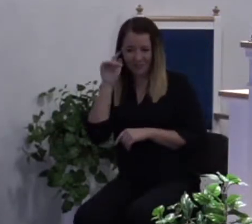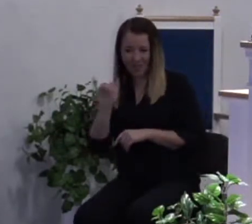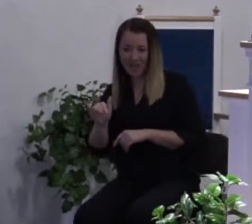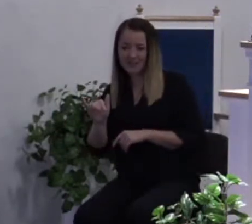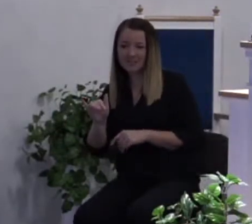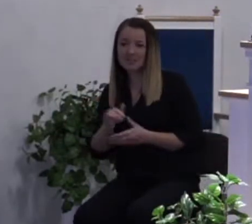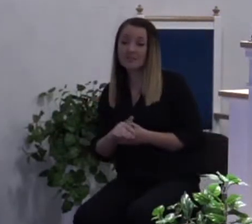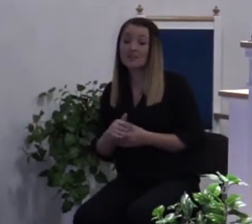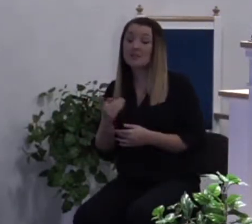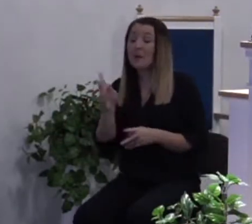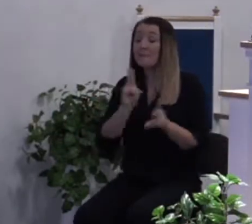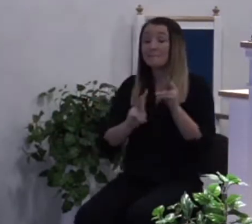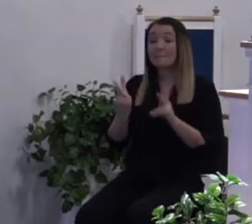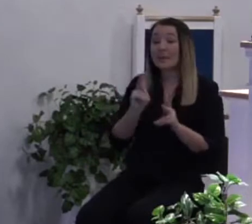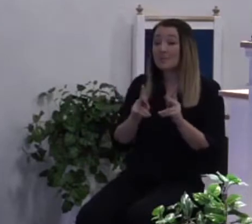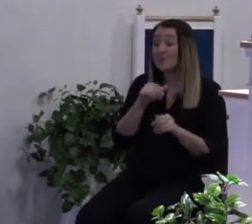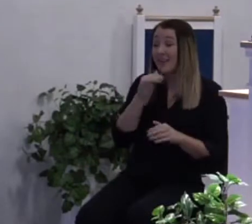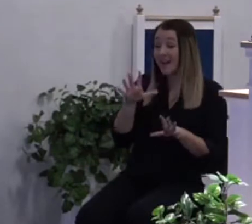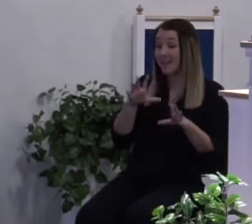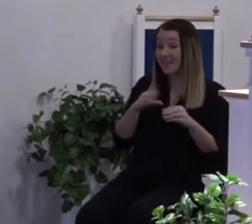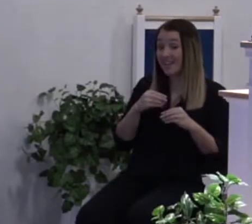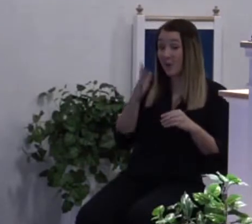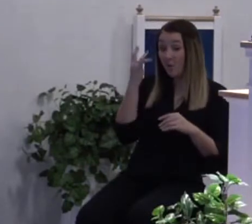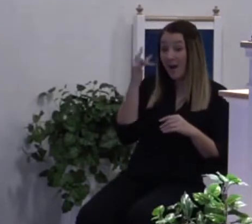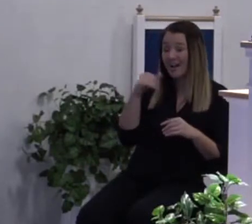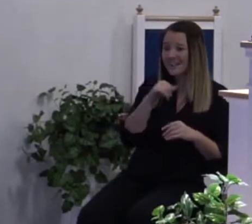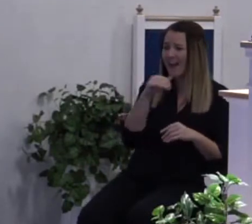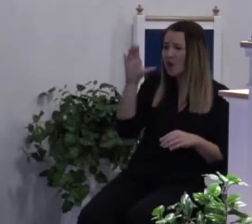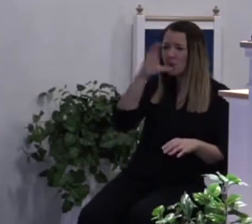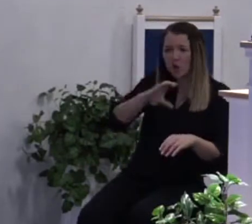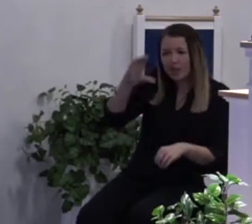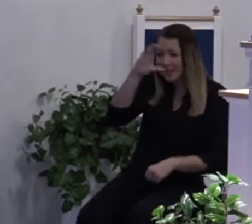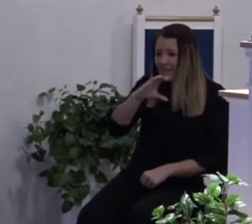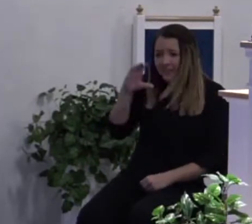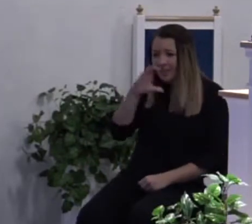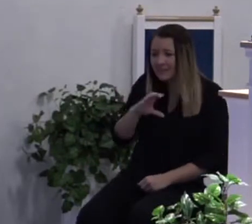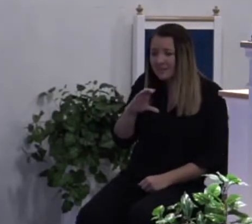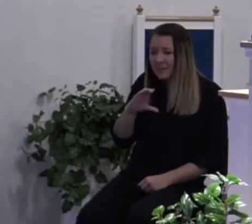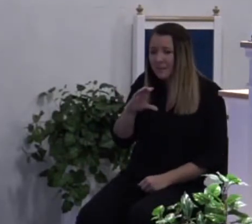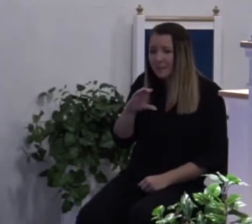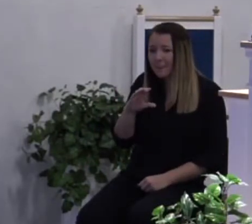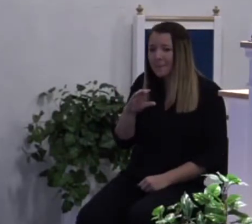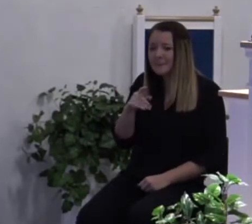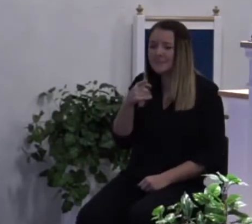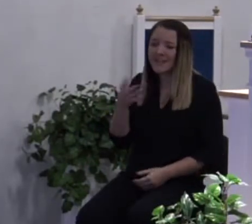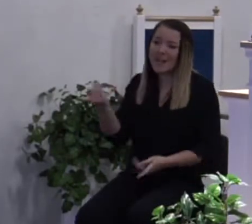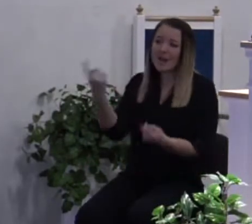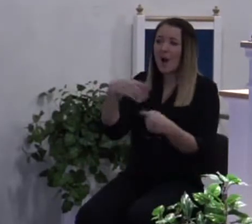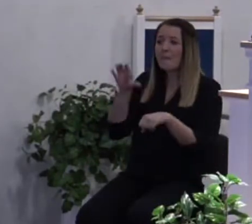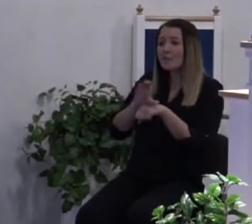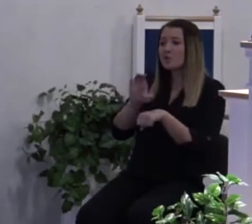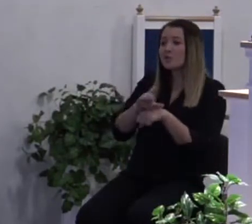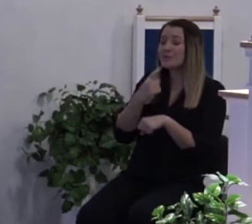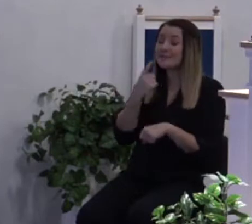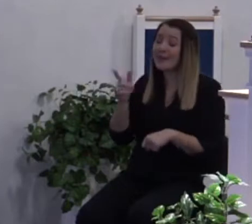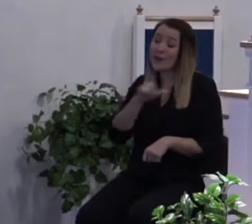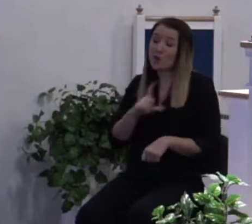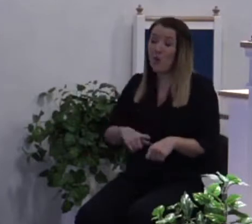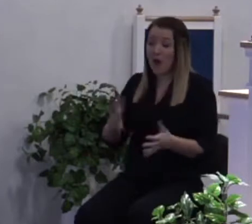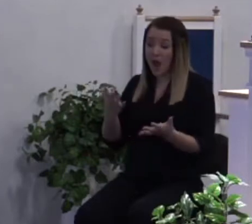Some people don't get it because they're not really looking. They just come to church and say Lord I want you to give it to me. Now you know